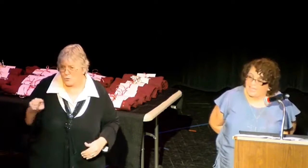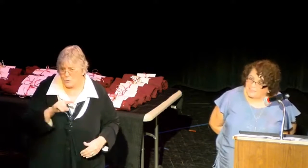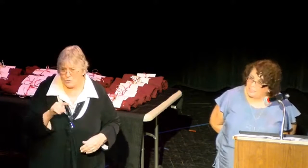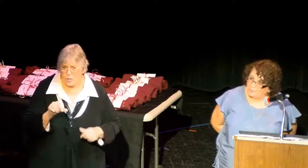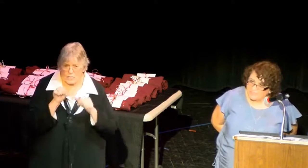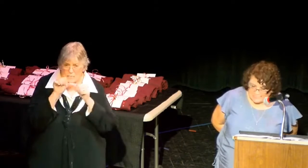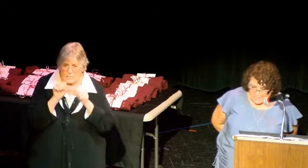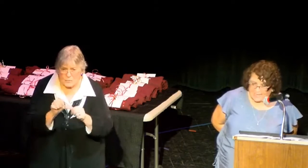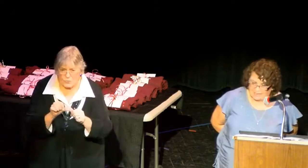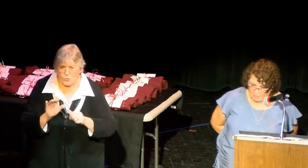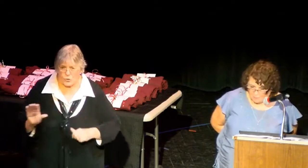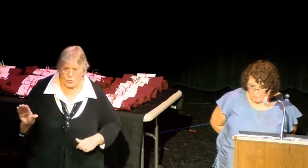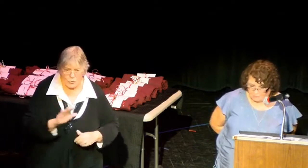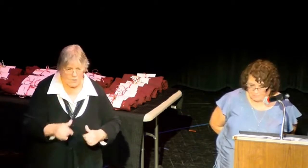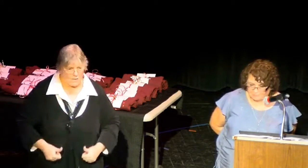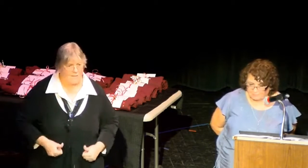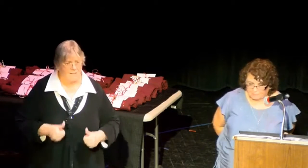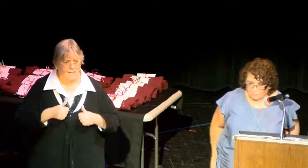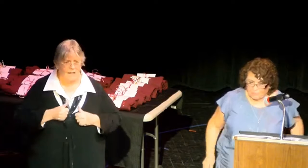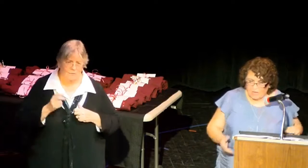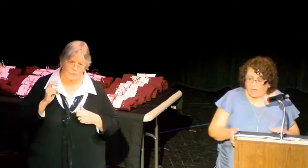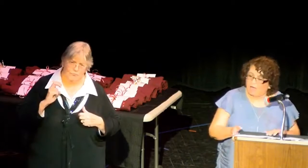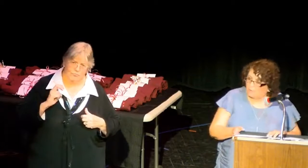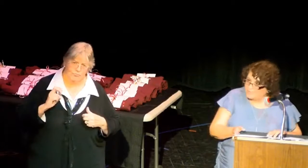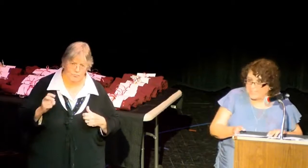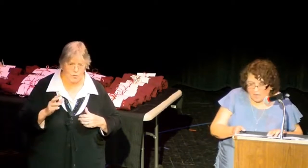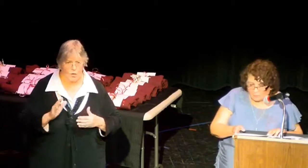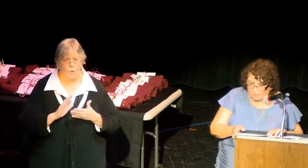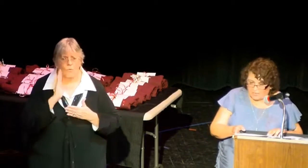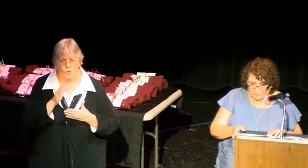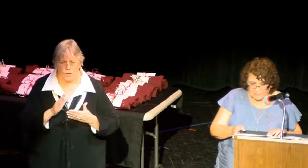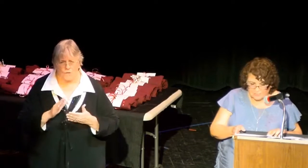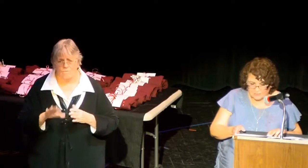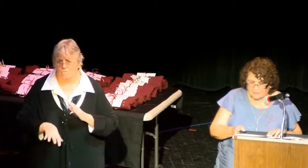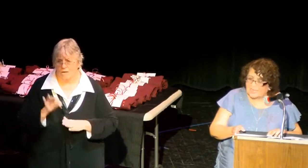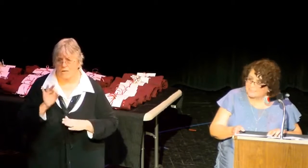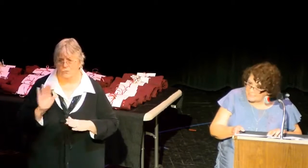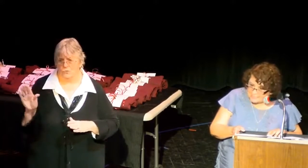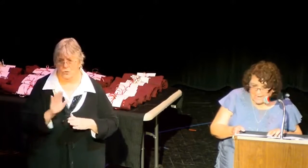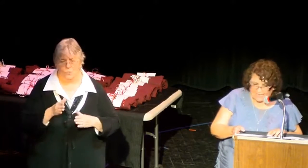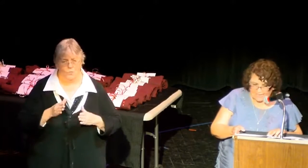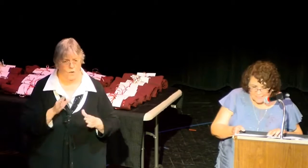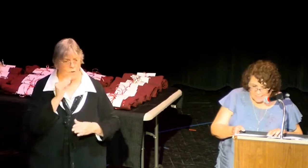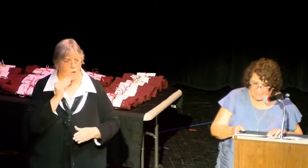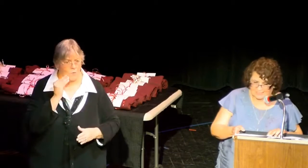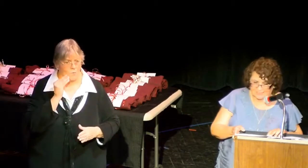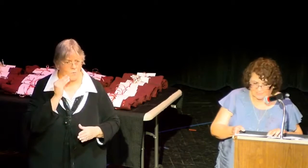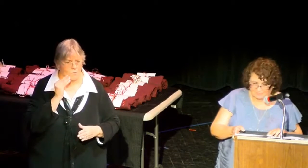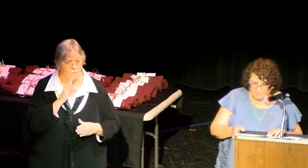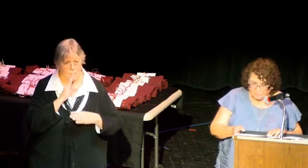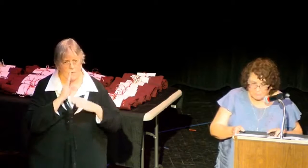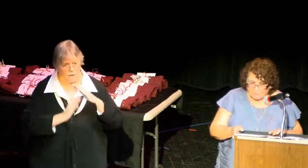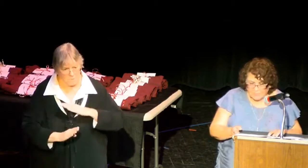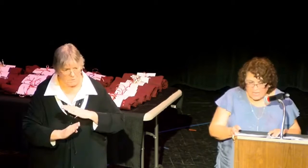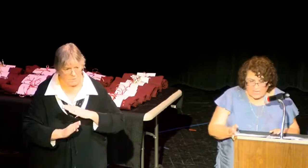And you will stay humble, always help others, and stay connected.